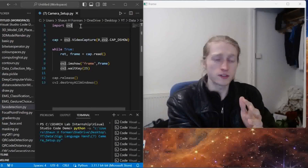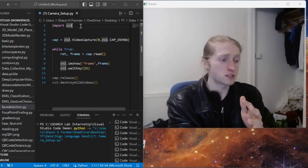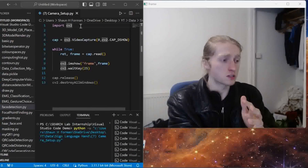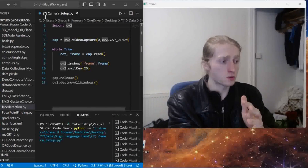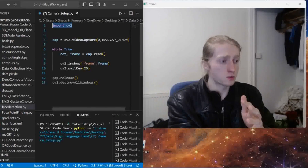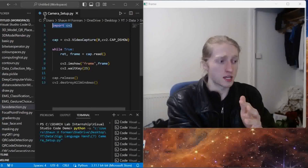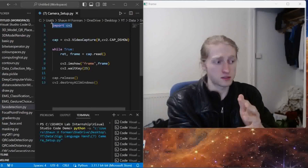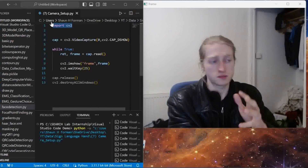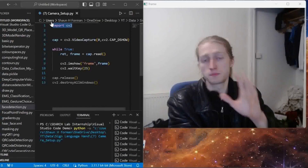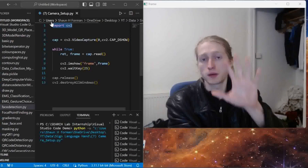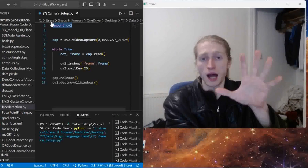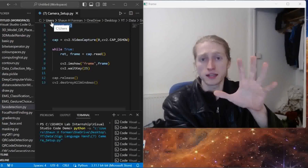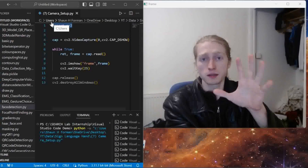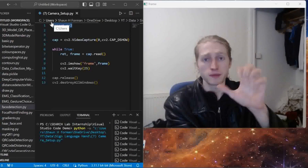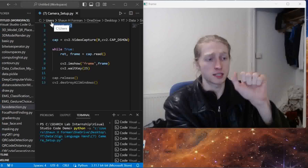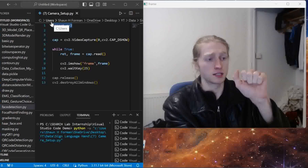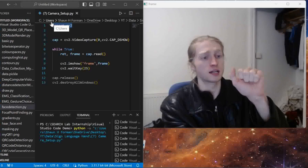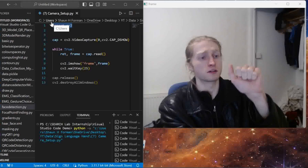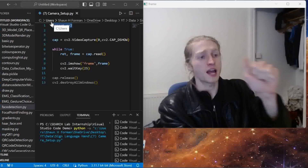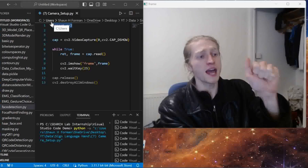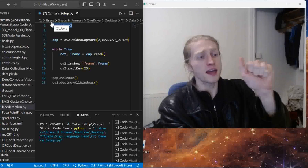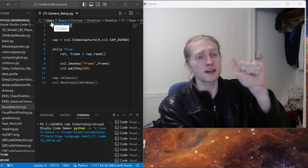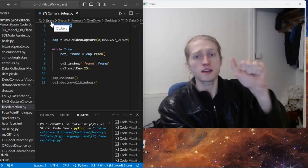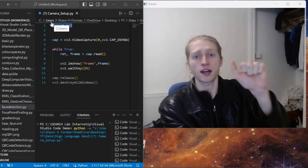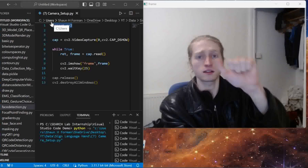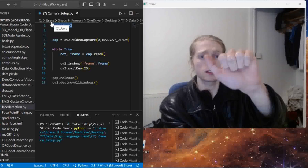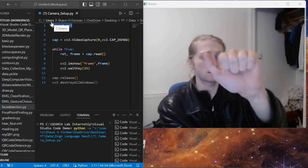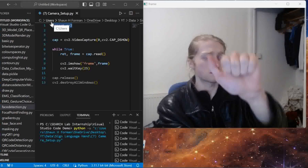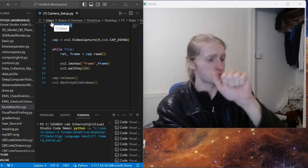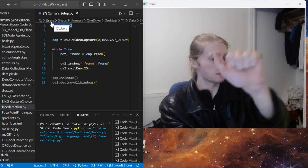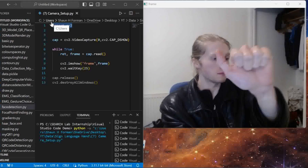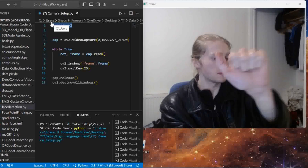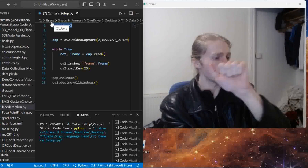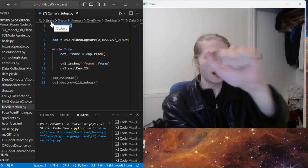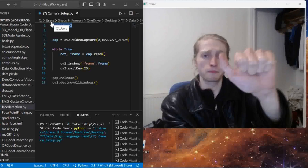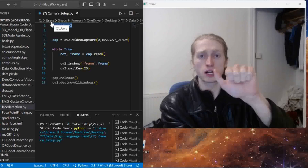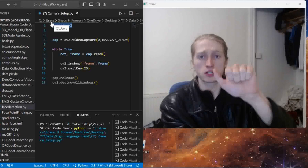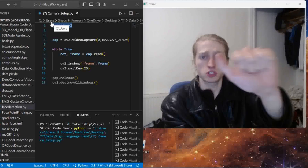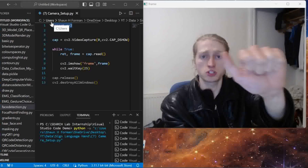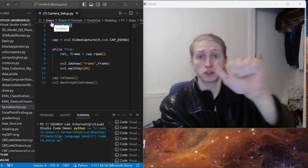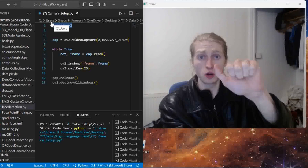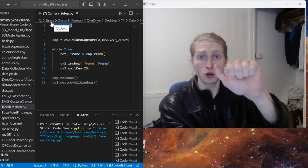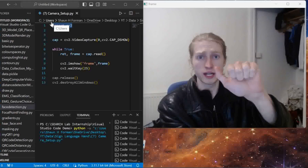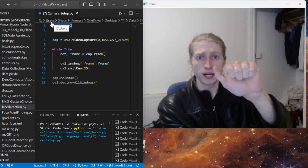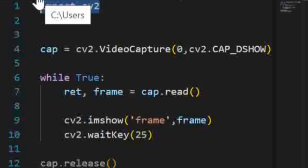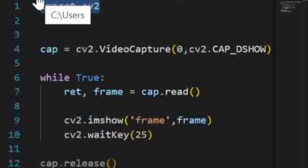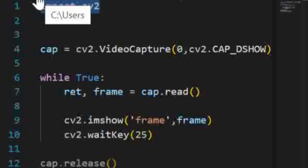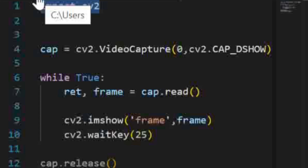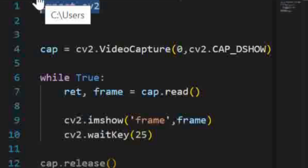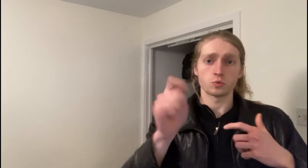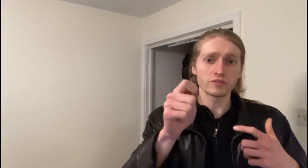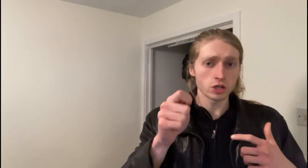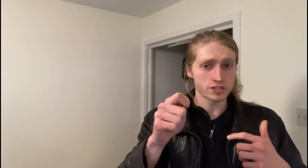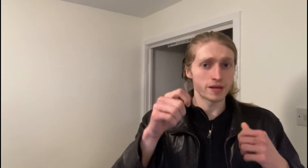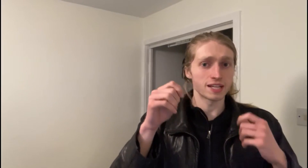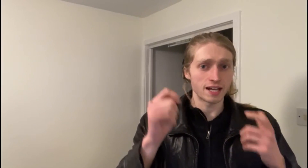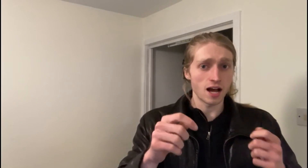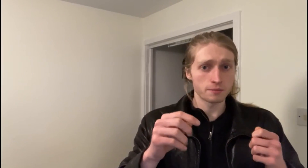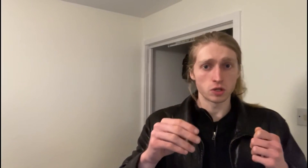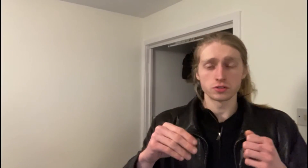to do this, but I can make a letter A, and it doesn't mean that much to the code right now. So we've got to make an AI model